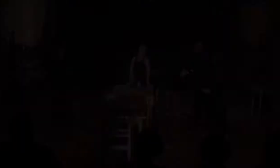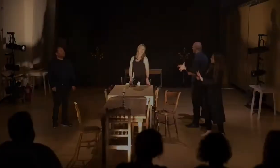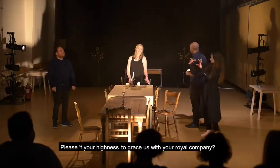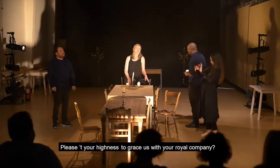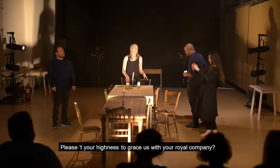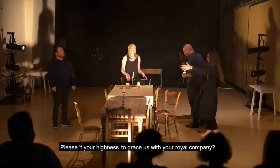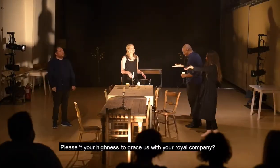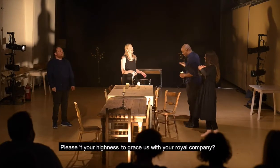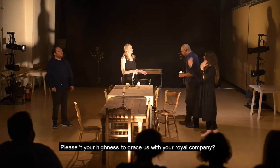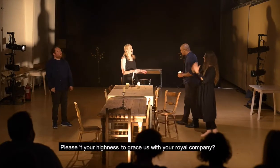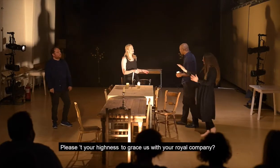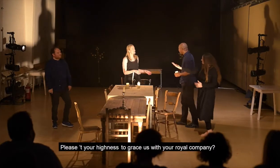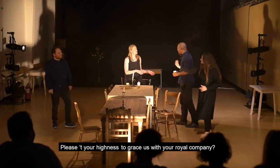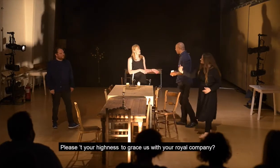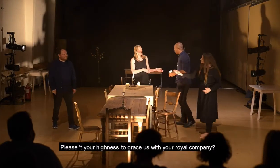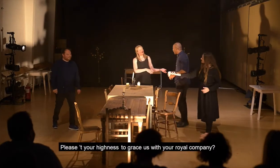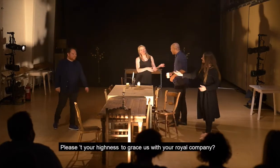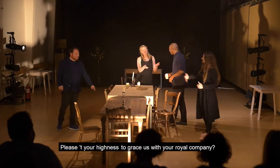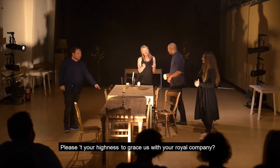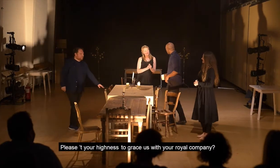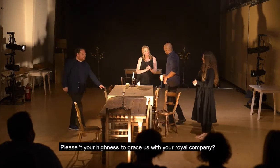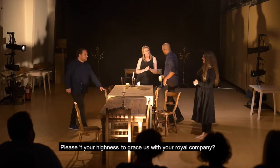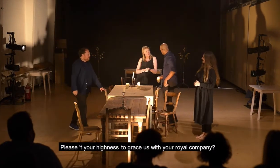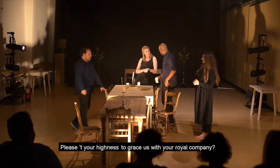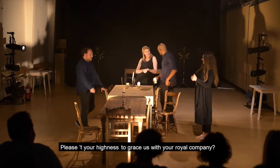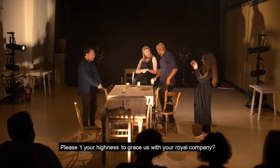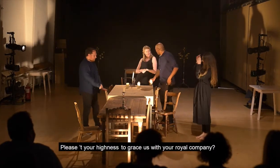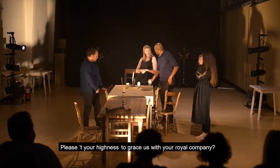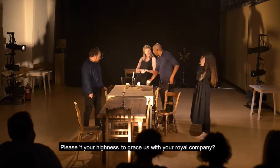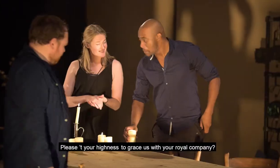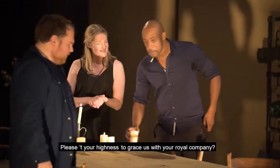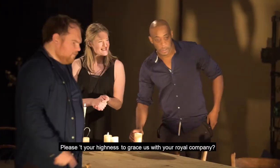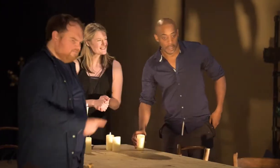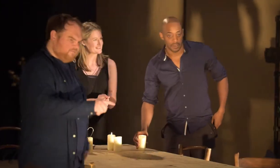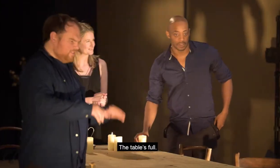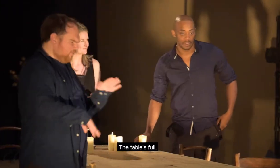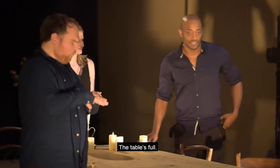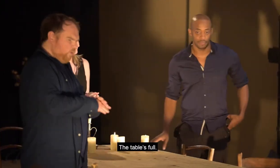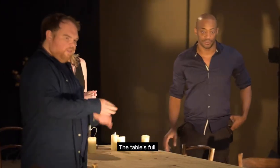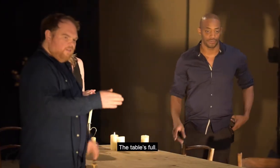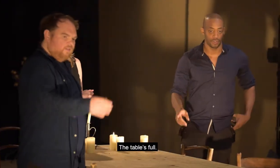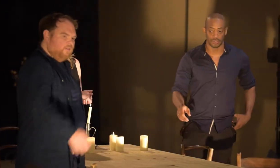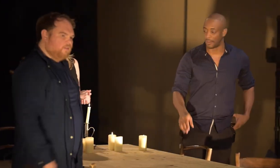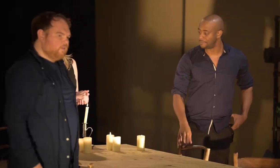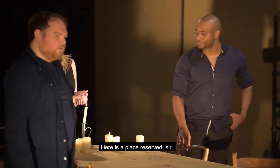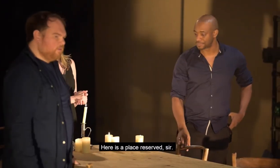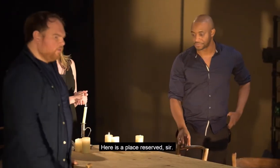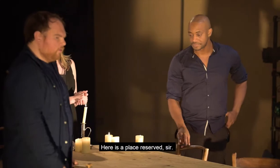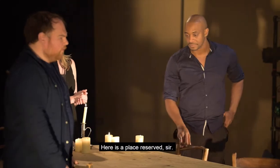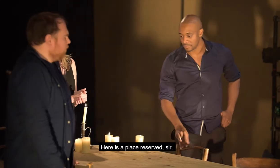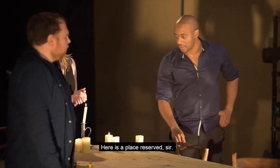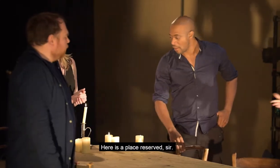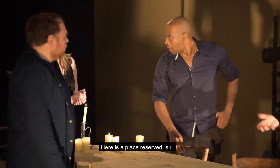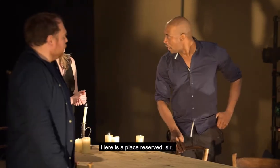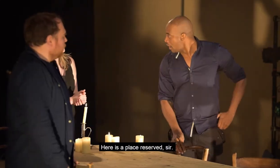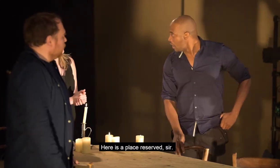Be it please, your highness, to grace us with your royal presence. The table's full. Here is a place reserved, sir.